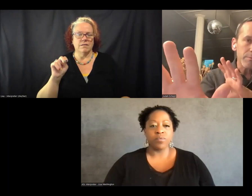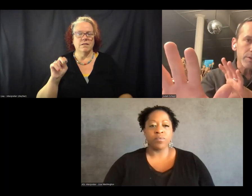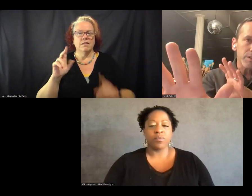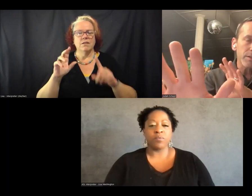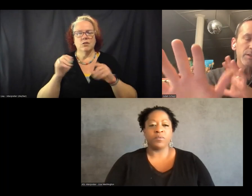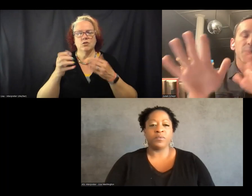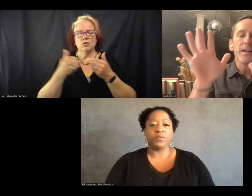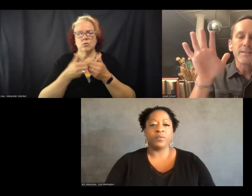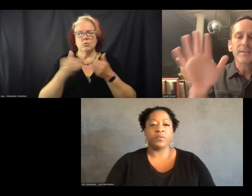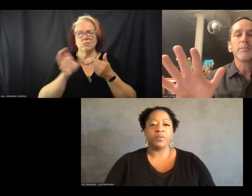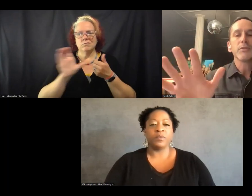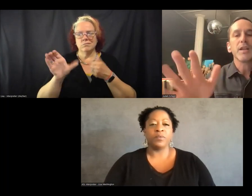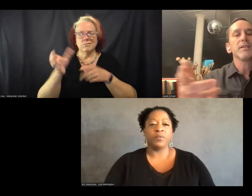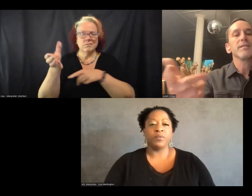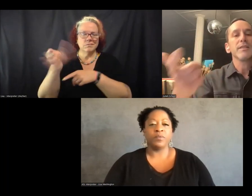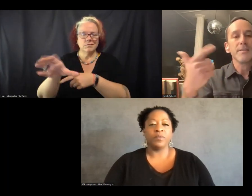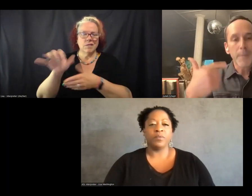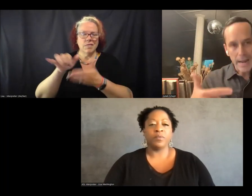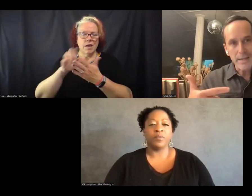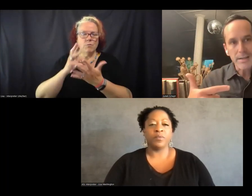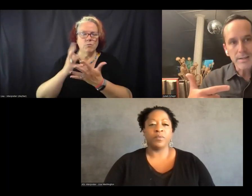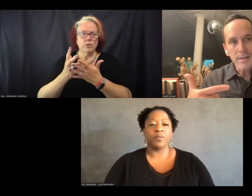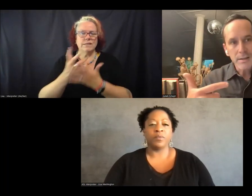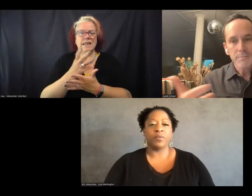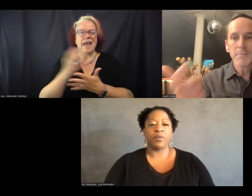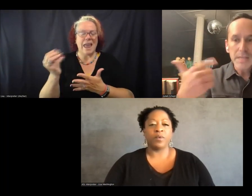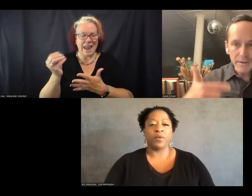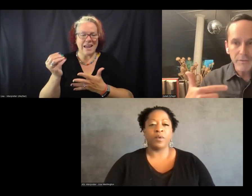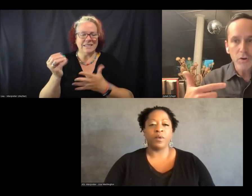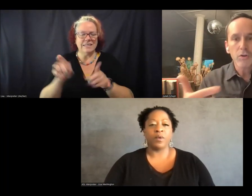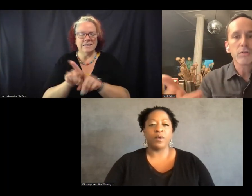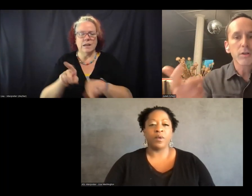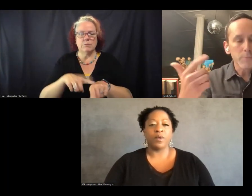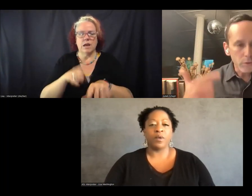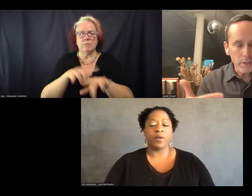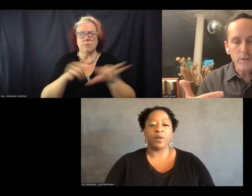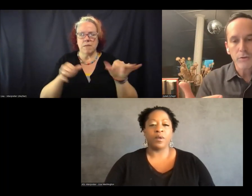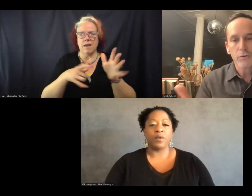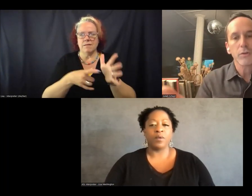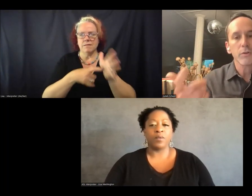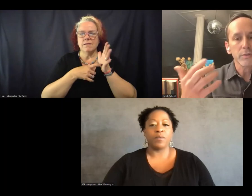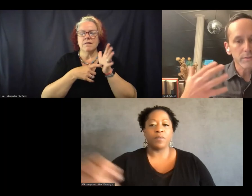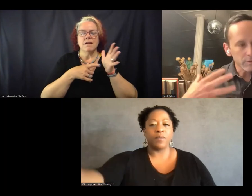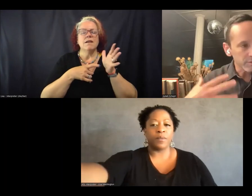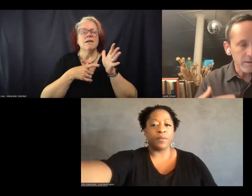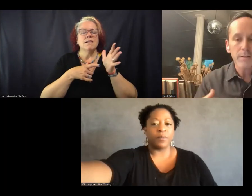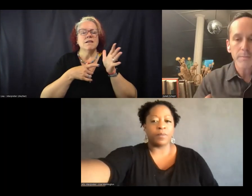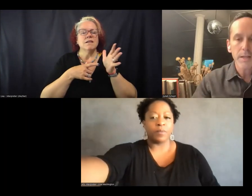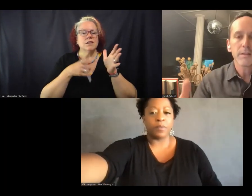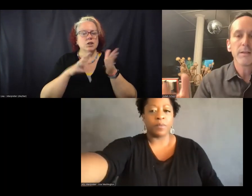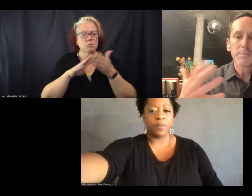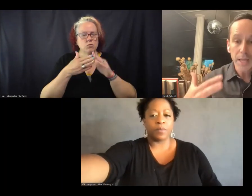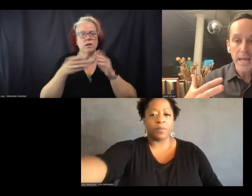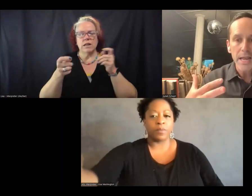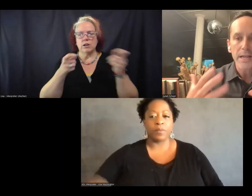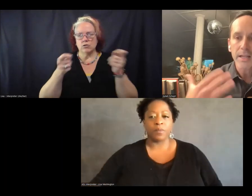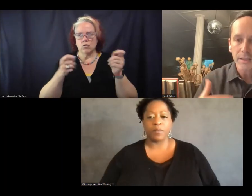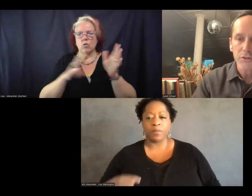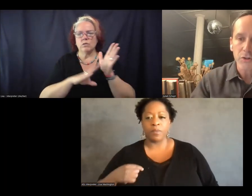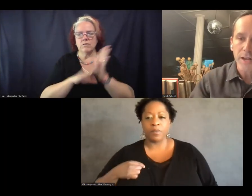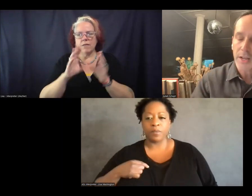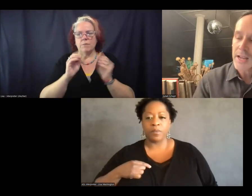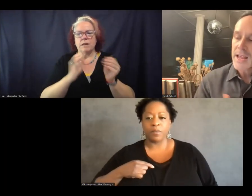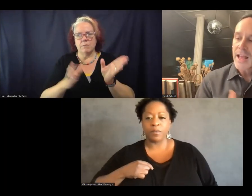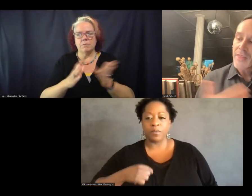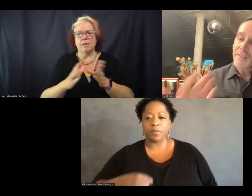disavow the prison and simultaneously demand meaningful community controlled development and planning